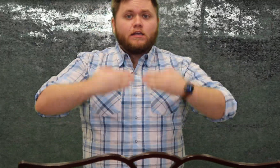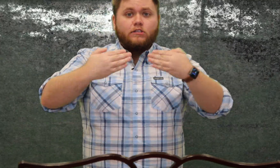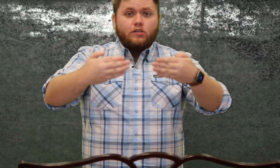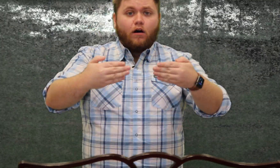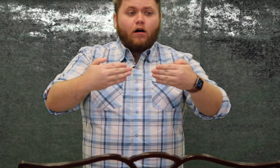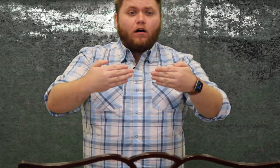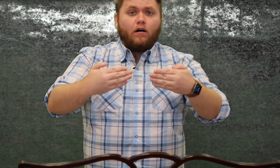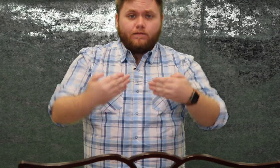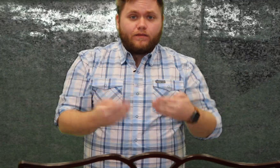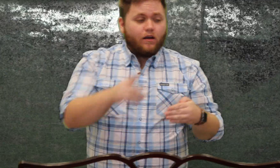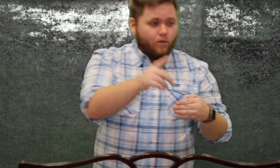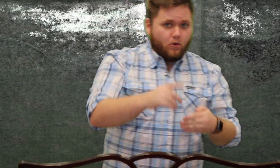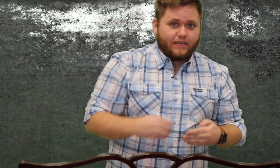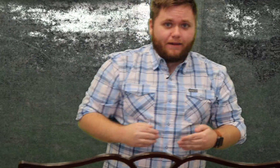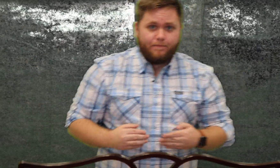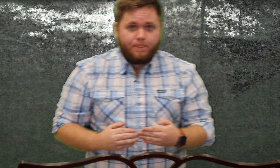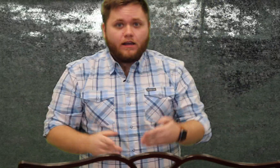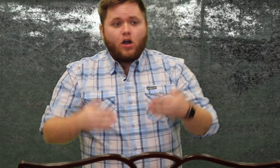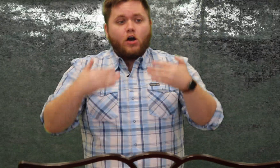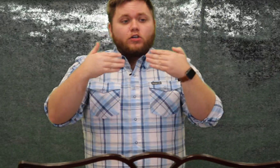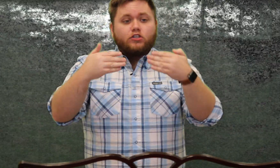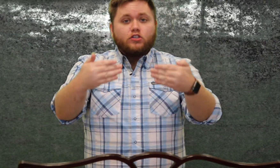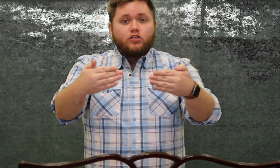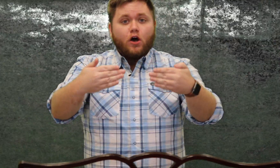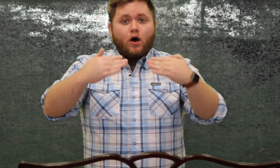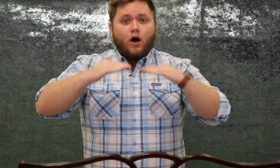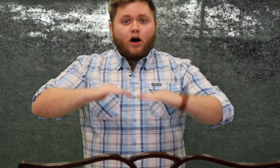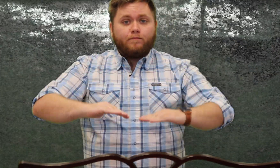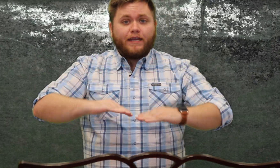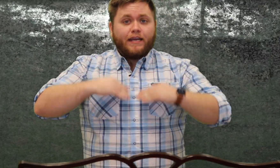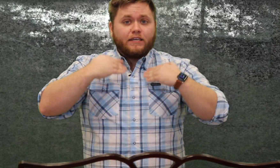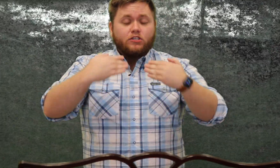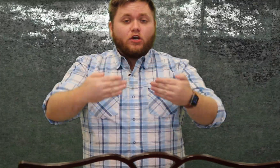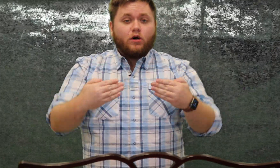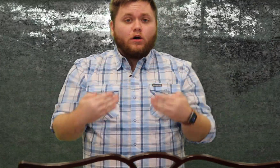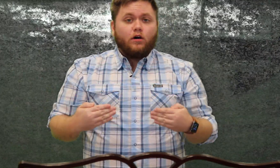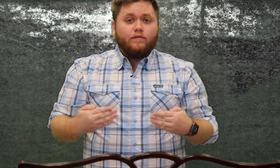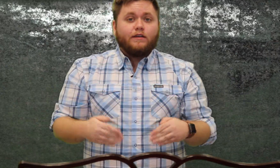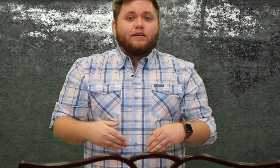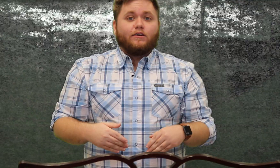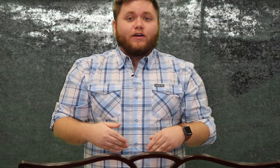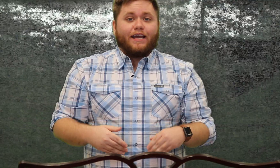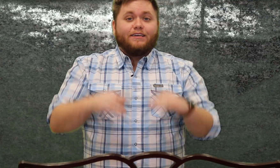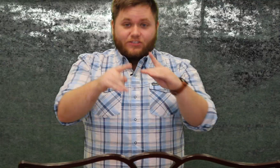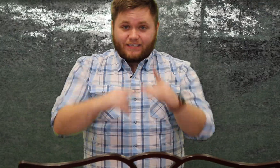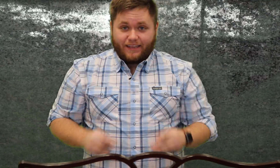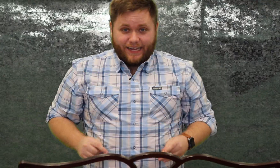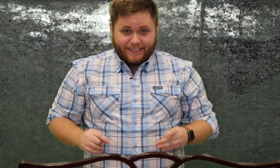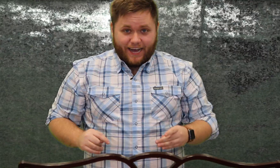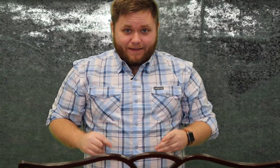so one more time so me so okay so that's the last time